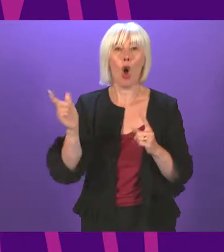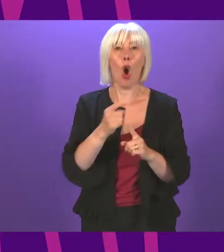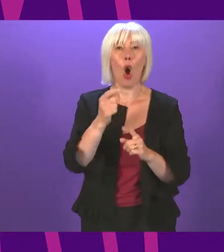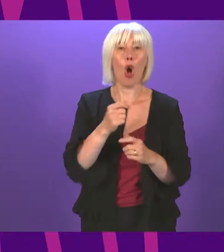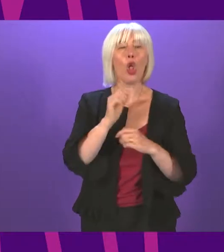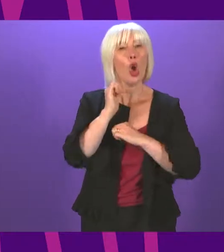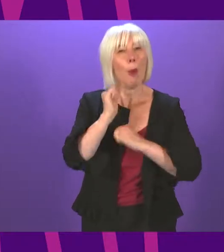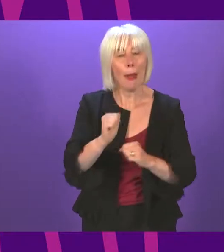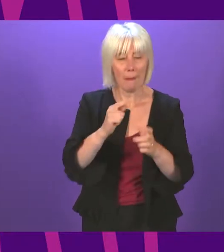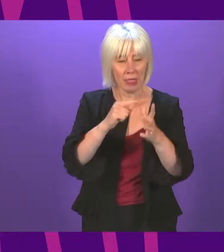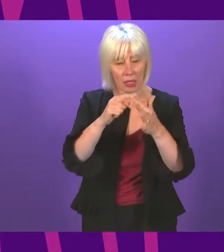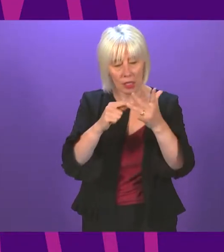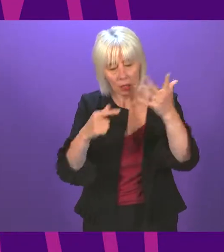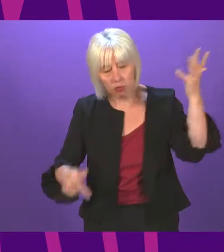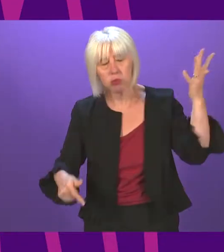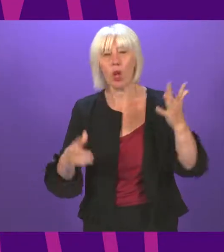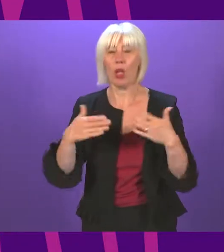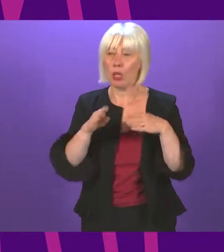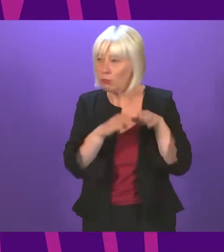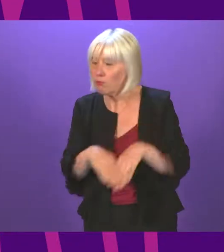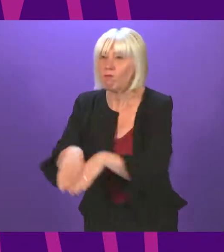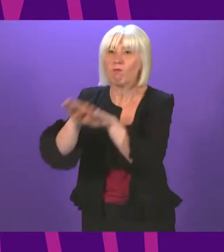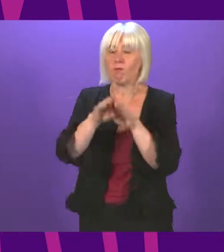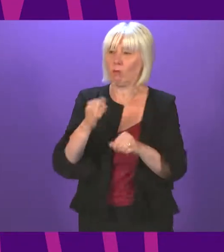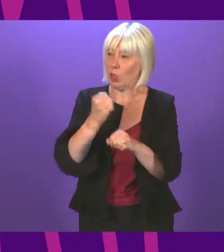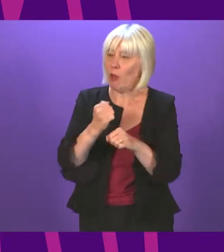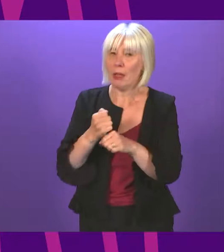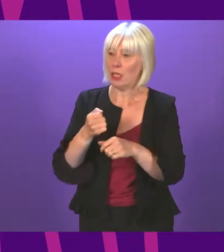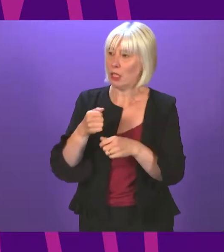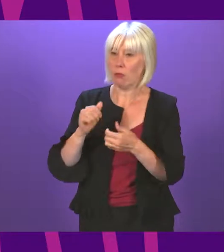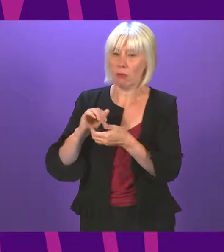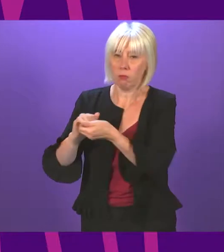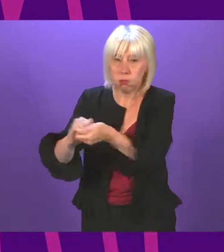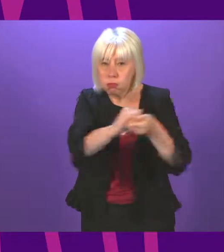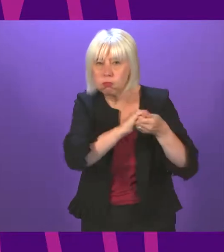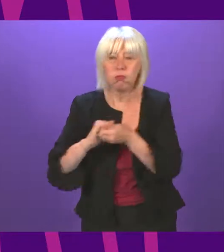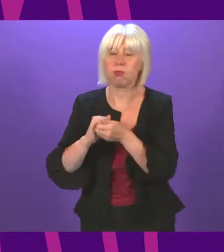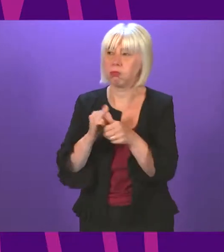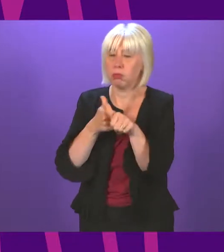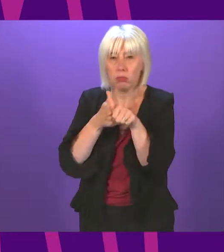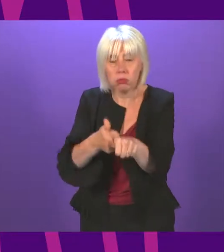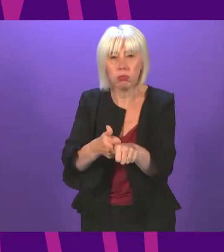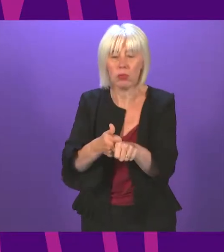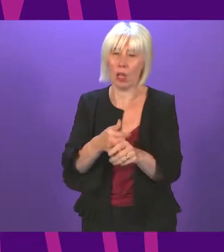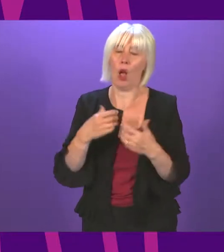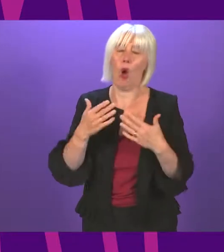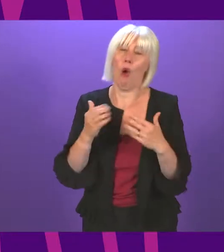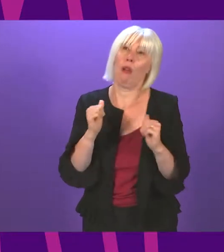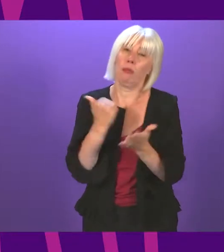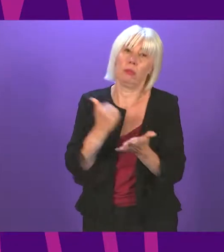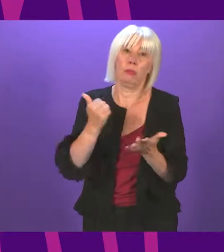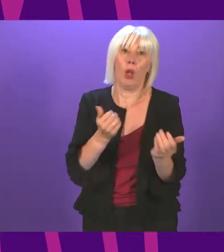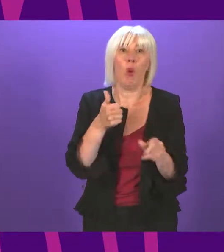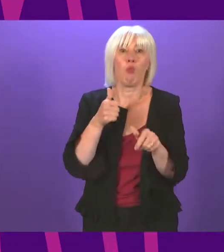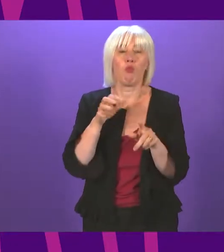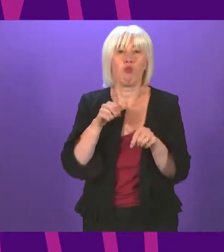required a coordinated collective approach across Government and with our partners. I welcome the progress that has been achieved and I